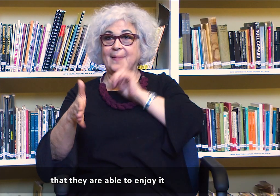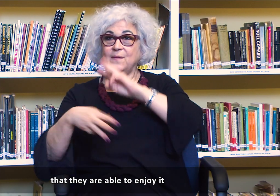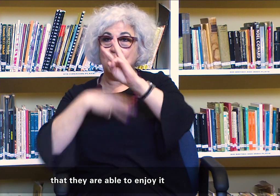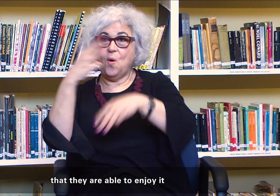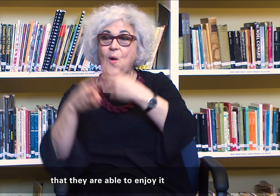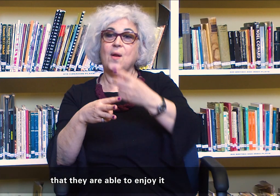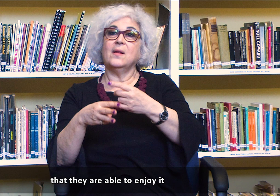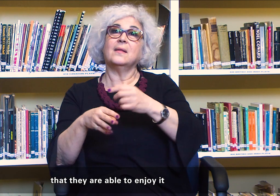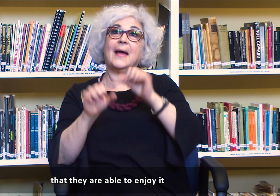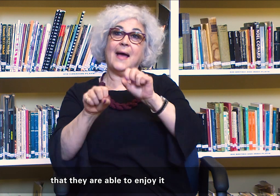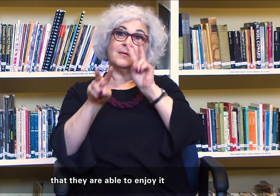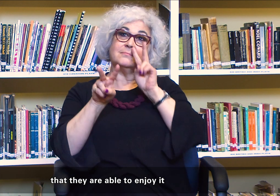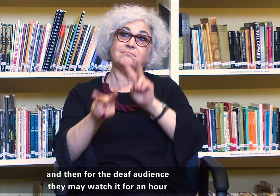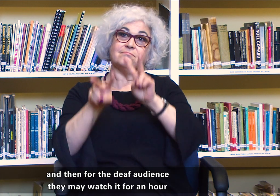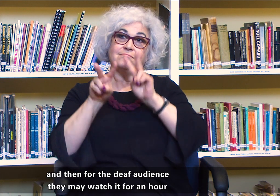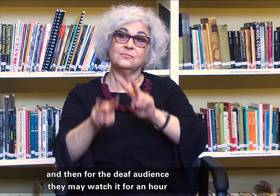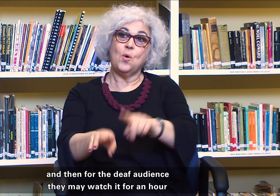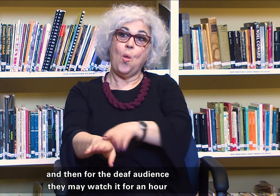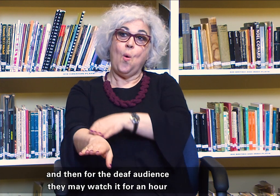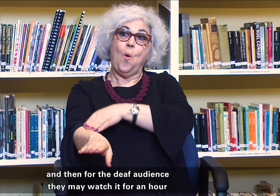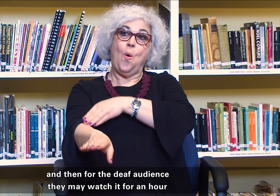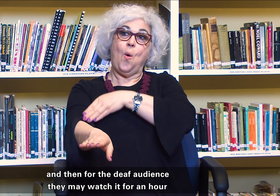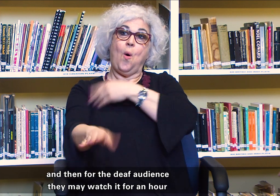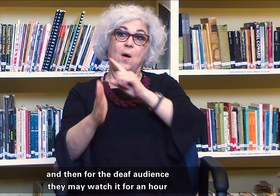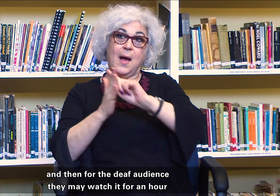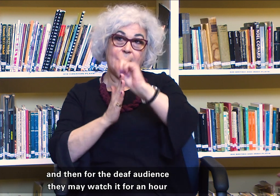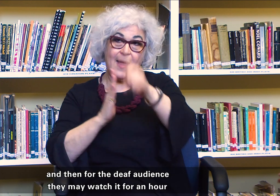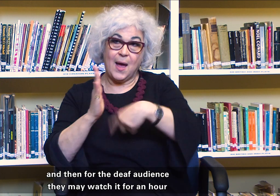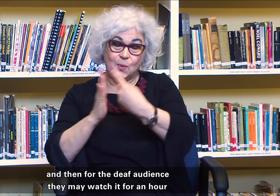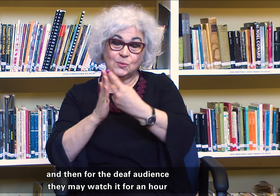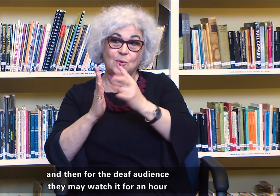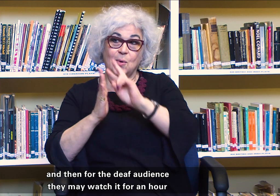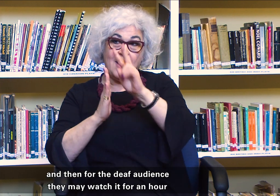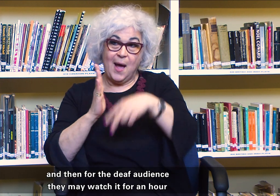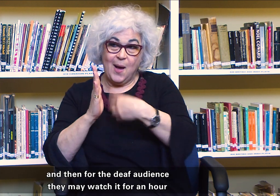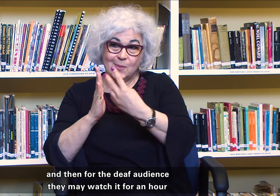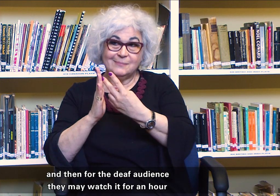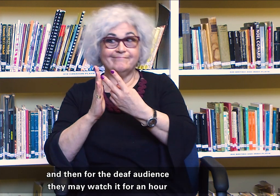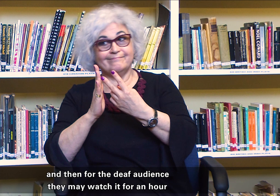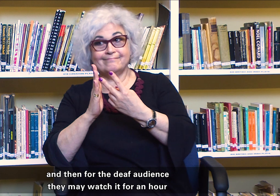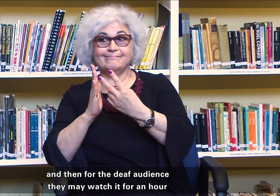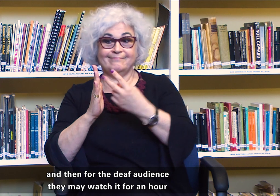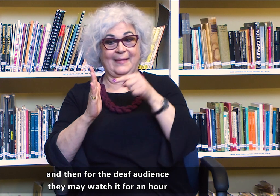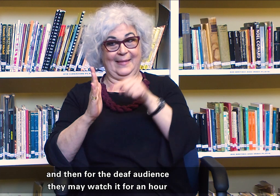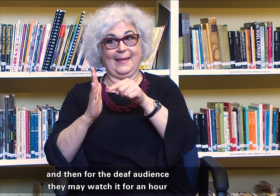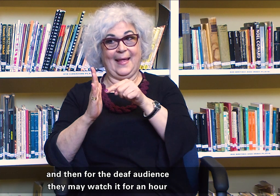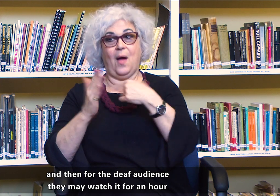they're able to enjoy it and then for the for the deaf audience, they may watch it for an hour or two hours,